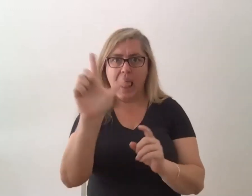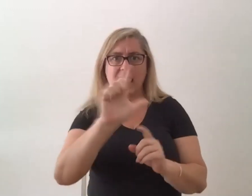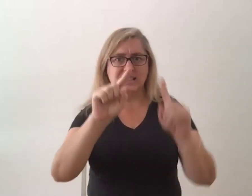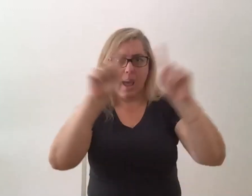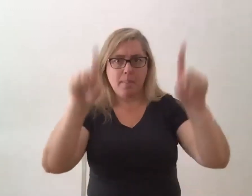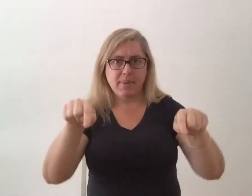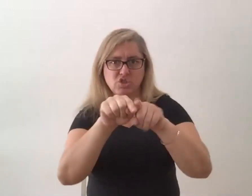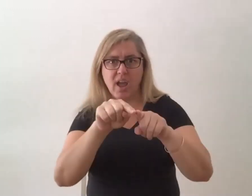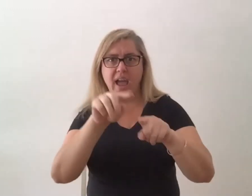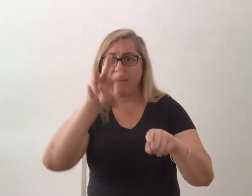to your screen.